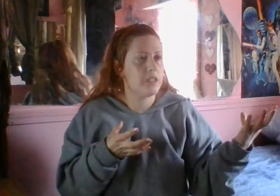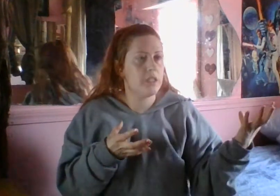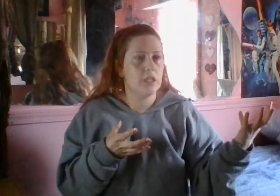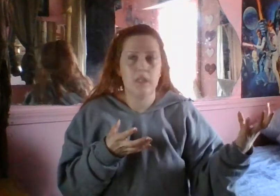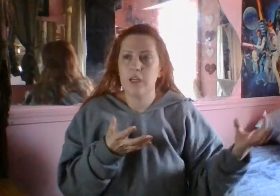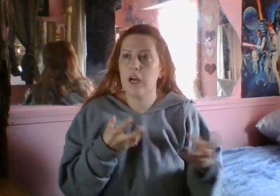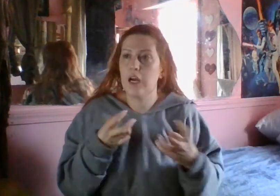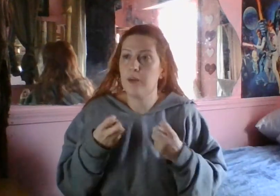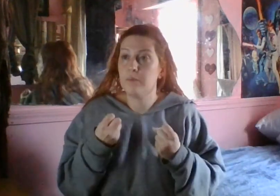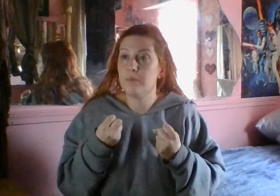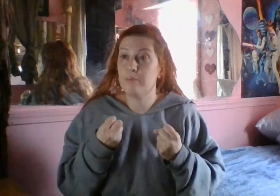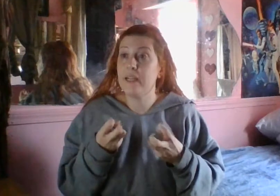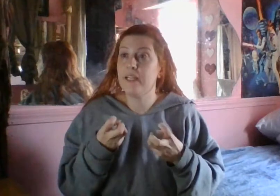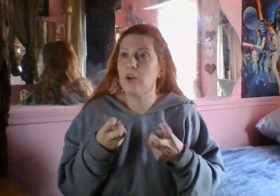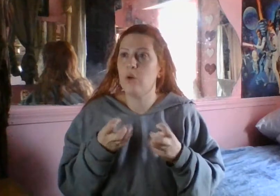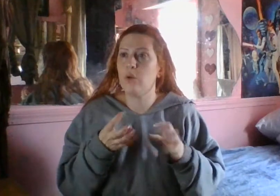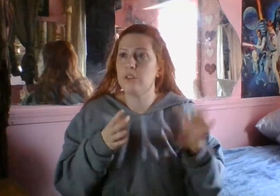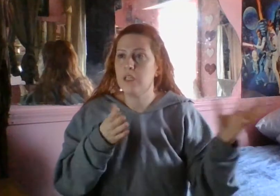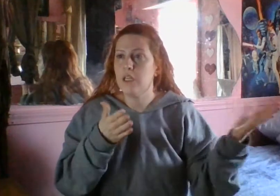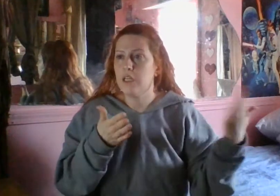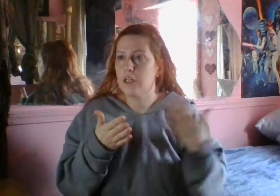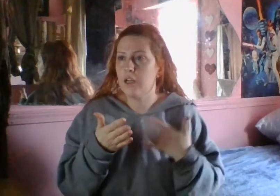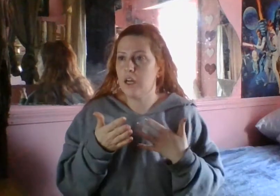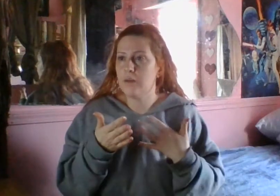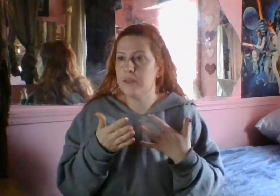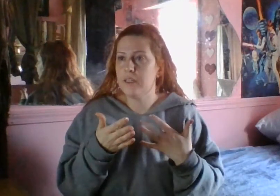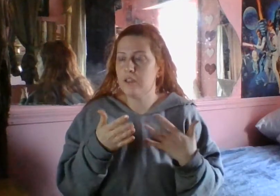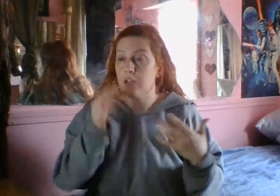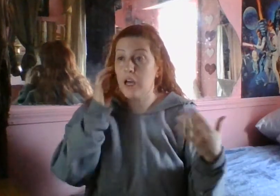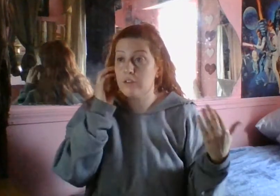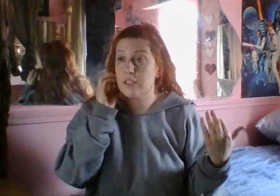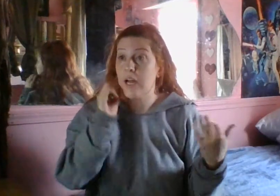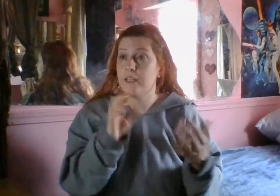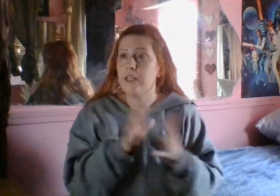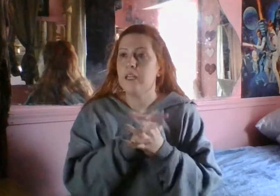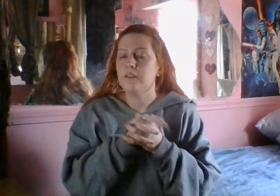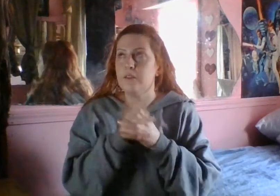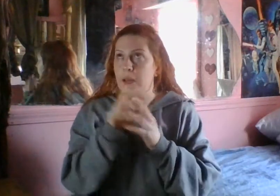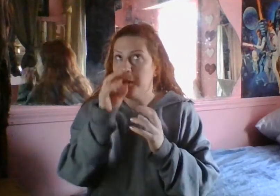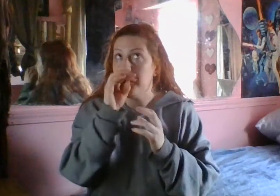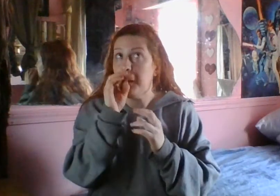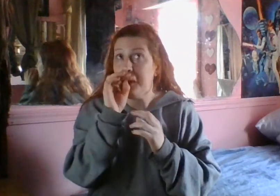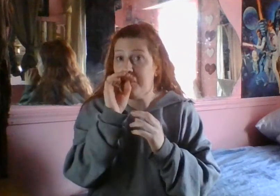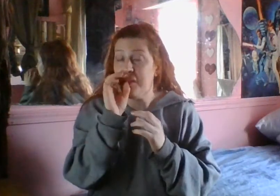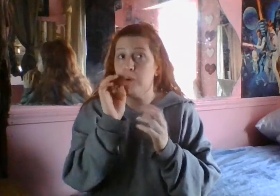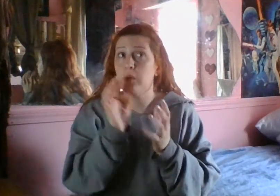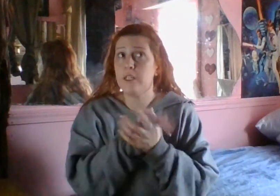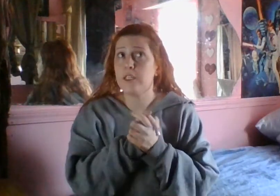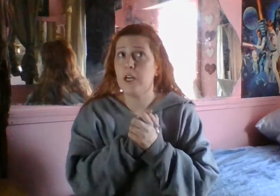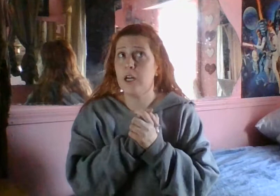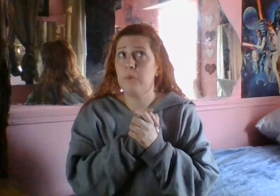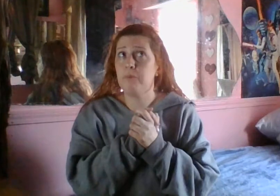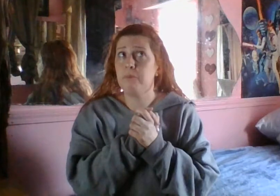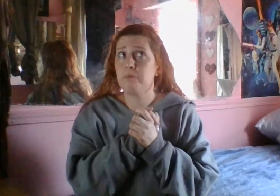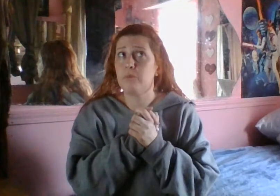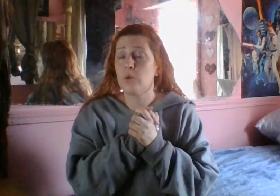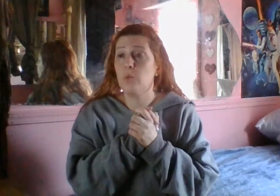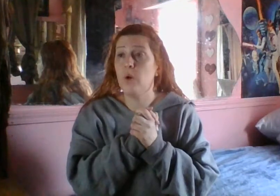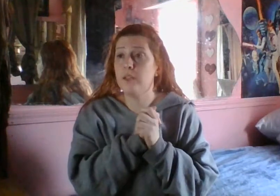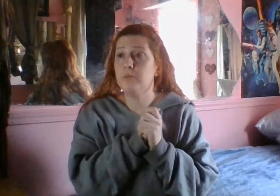um, biting cold, um, outside. Then, um, it was, um, 1